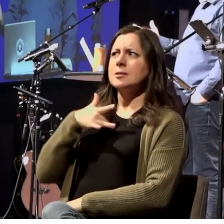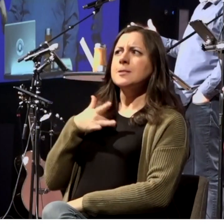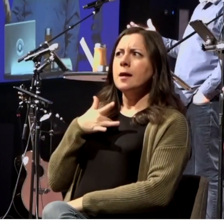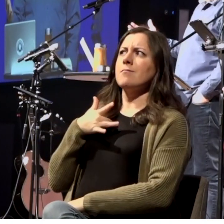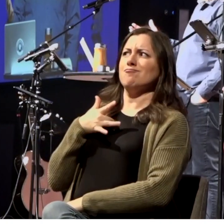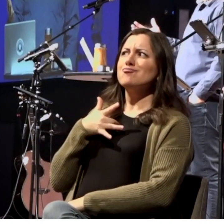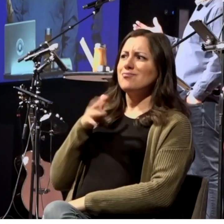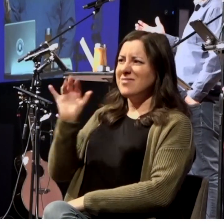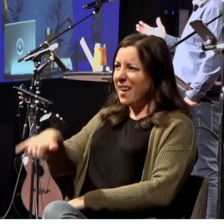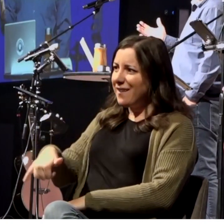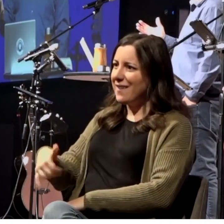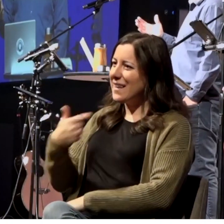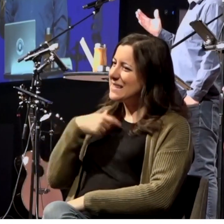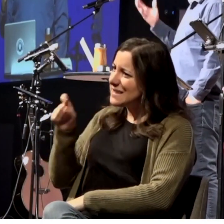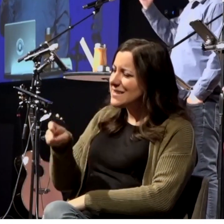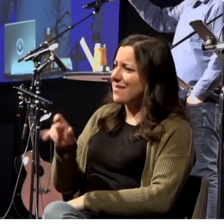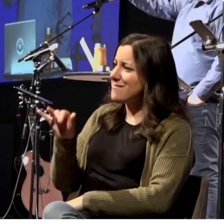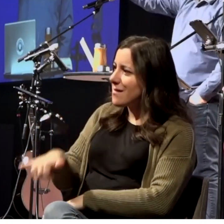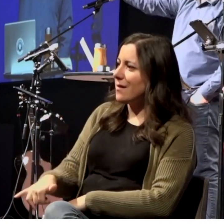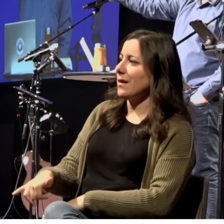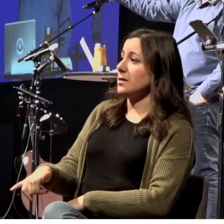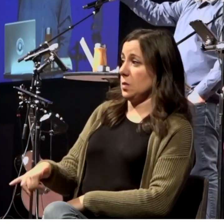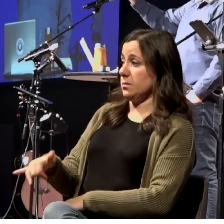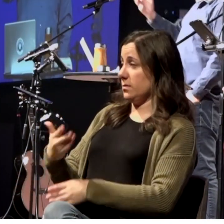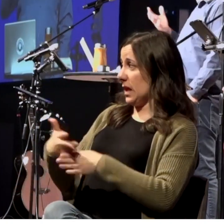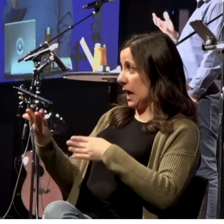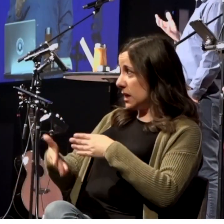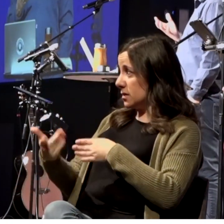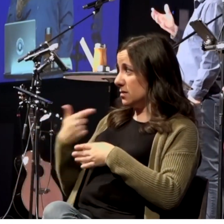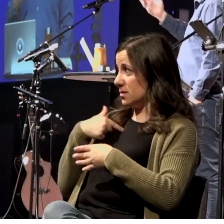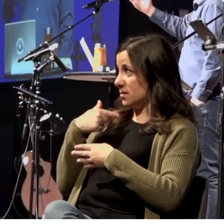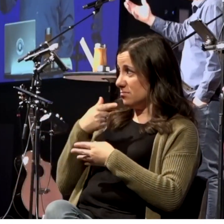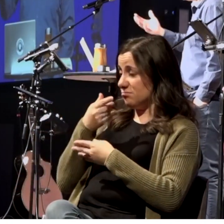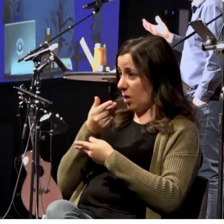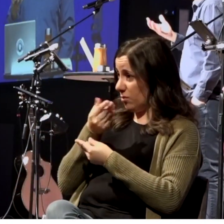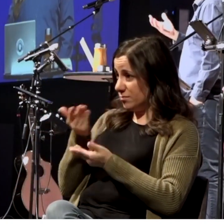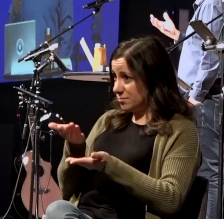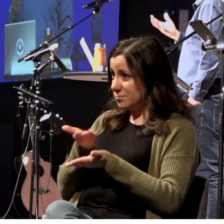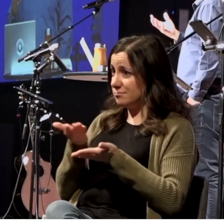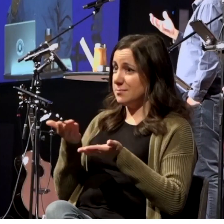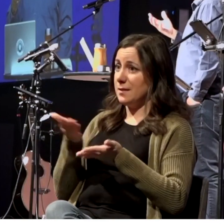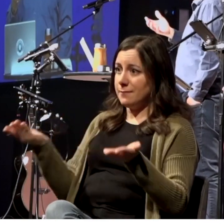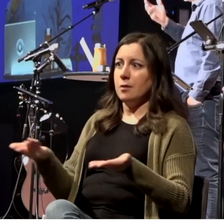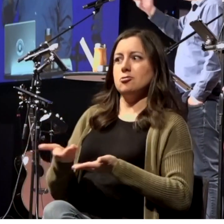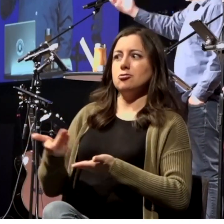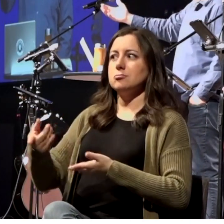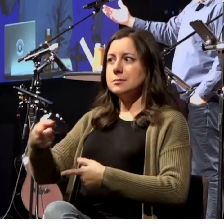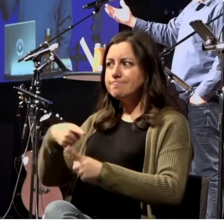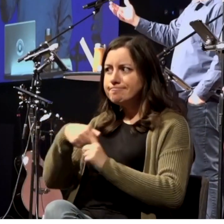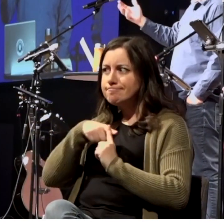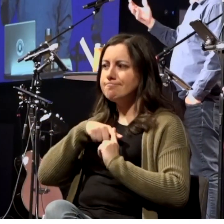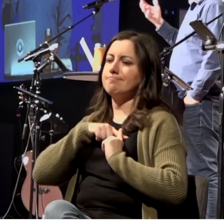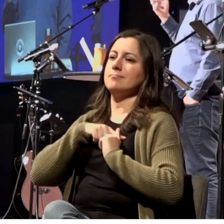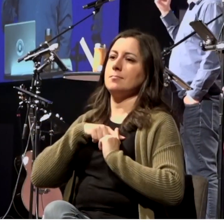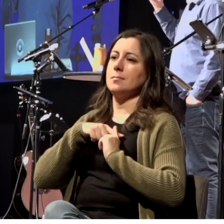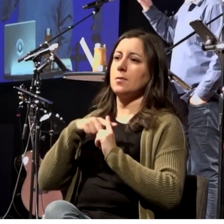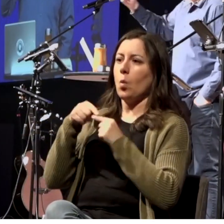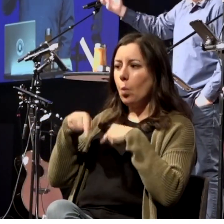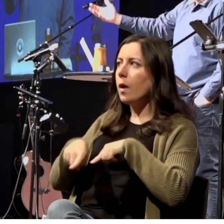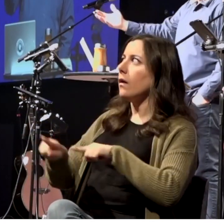invitation at the end of the message to pray and to ask Jesus to be your Lord and Savior to receive him. Seek him while he may be found. Call upon him